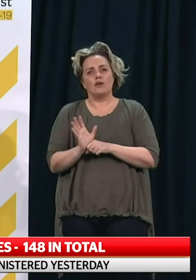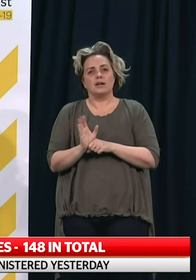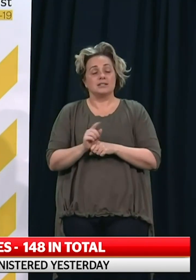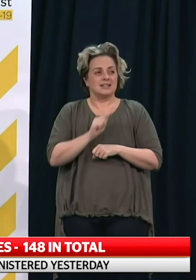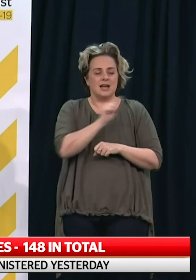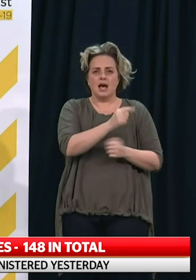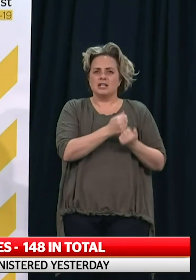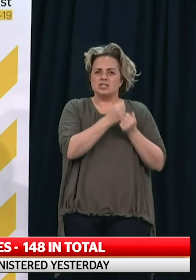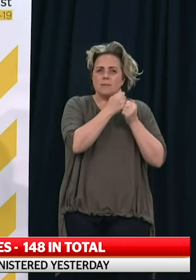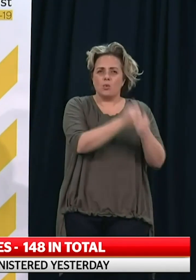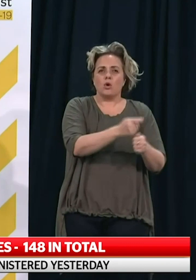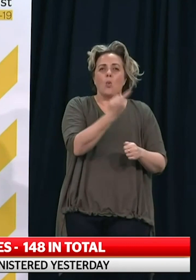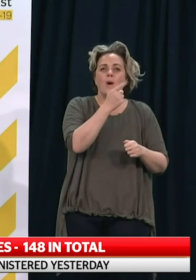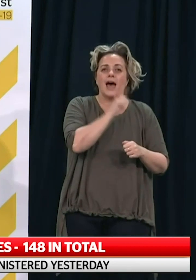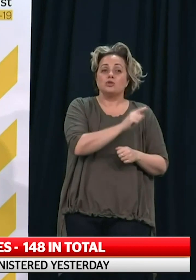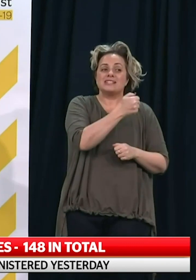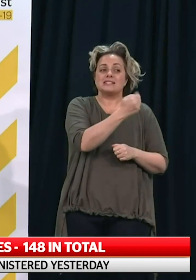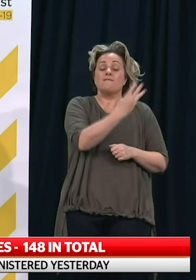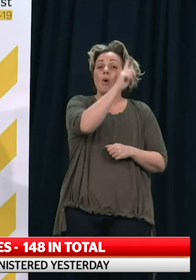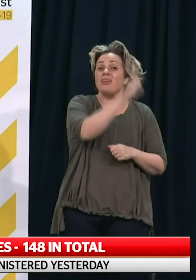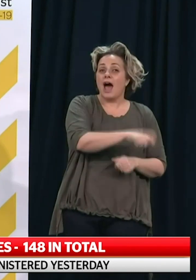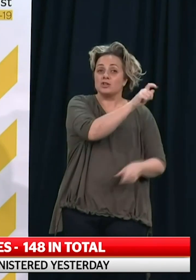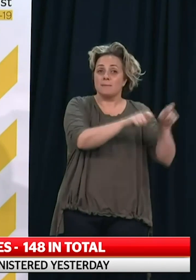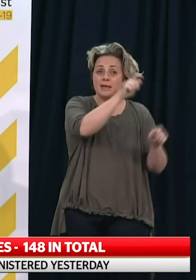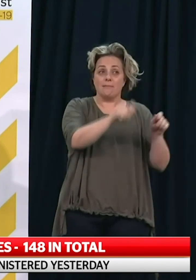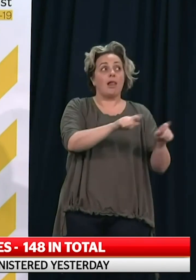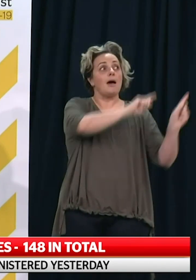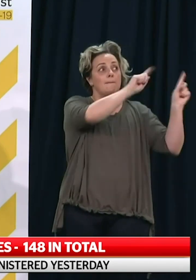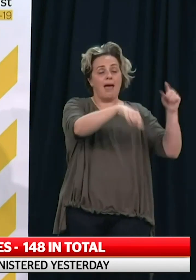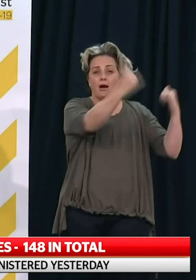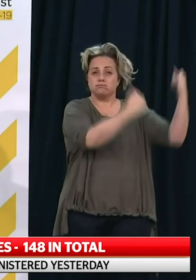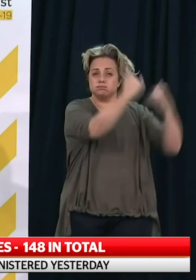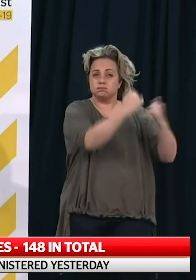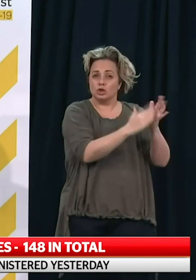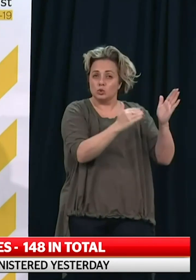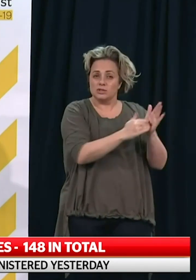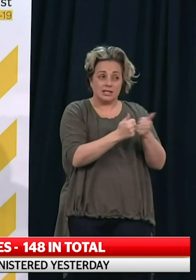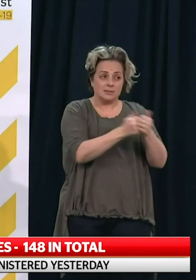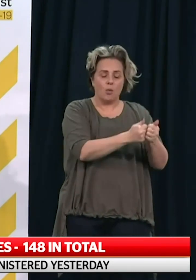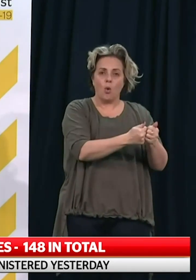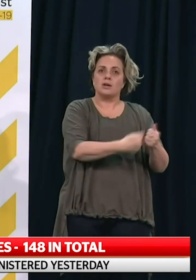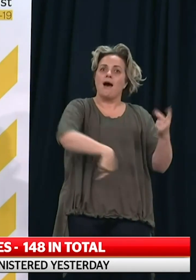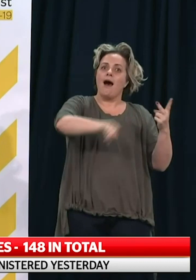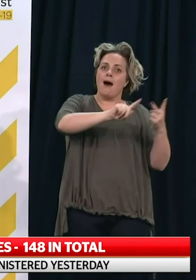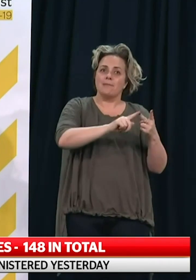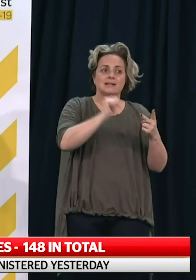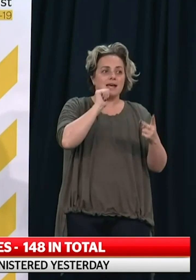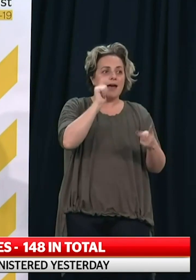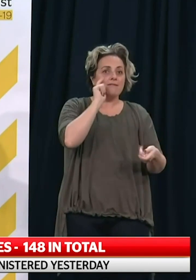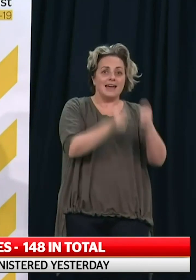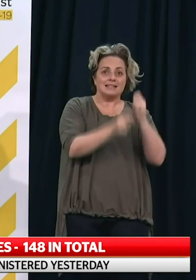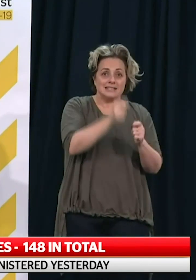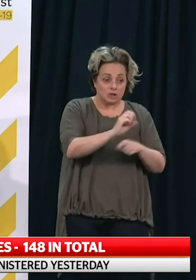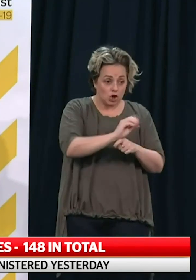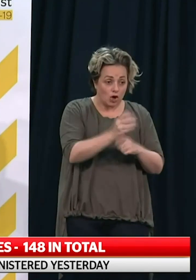164,000 people to re-enter New Zealand, but they're now also supporting those who've tested positive